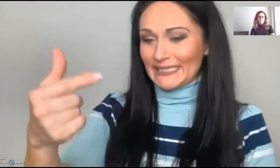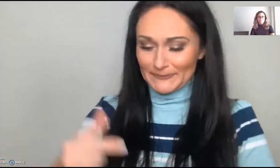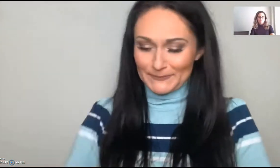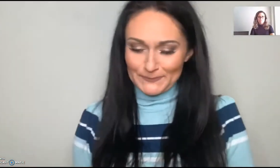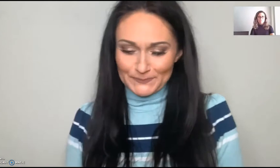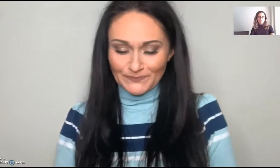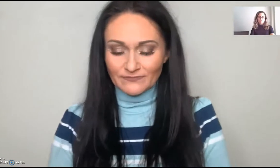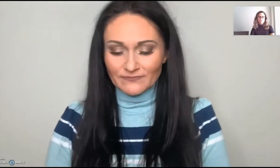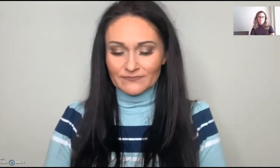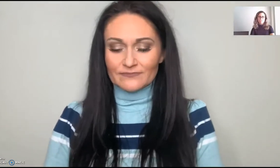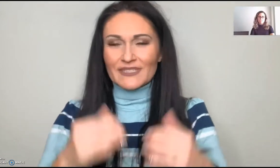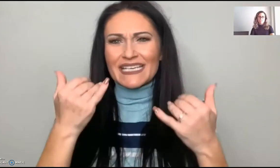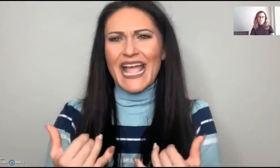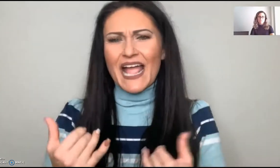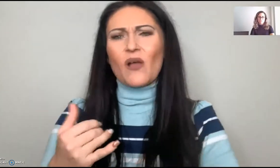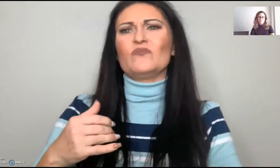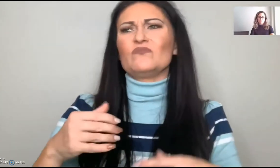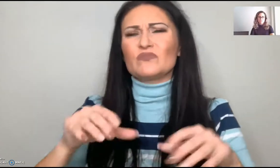Moving forward, he can start purifying you.